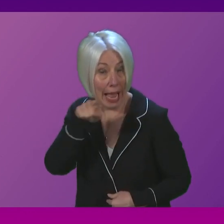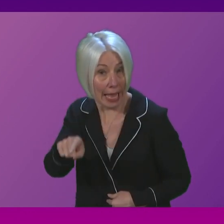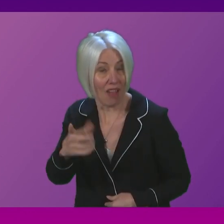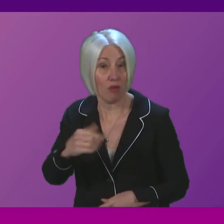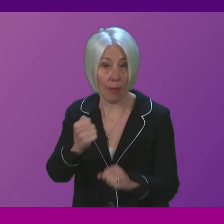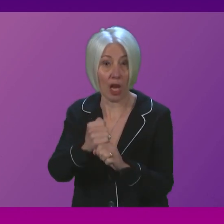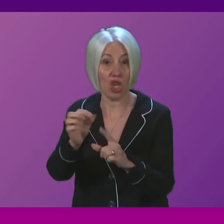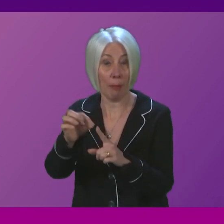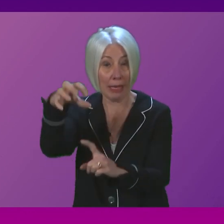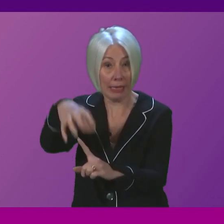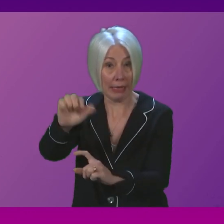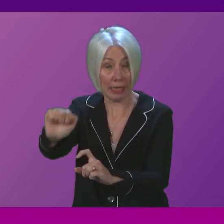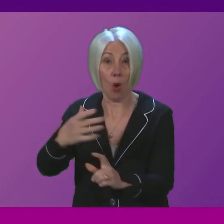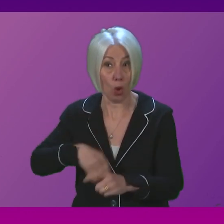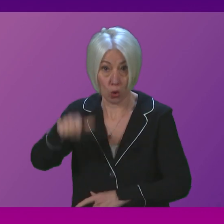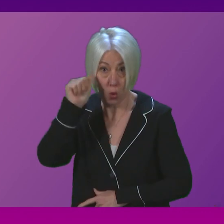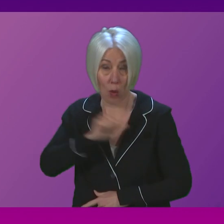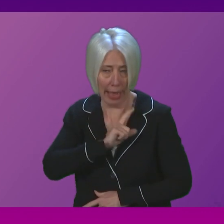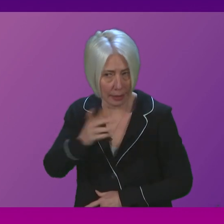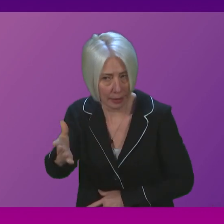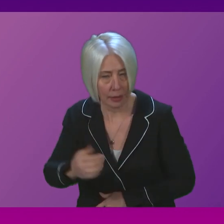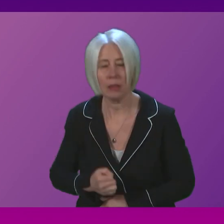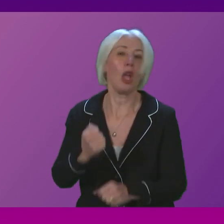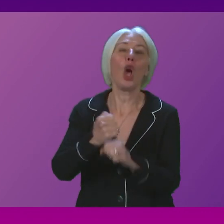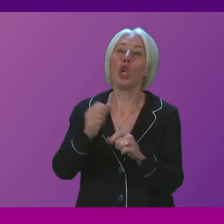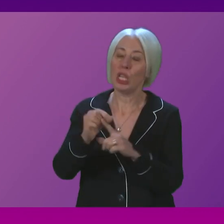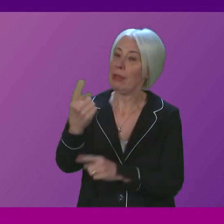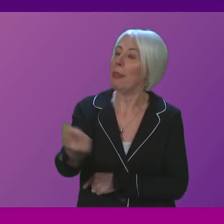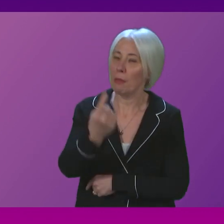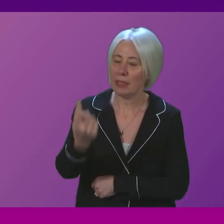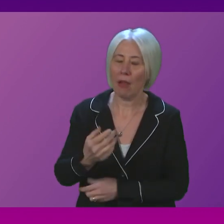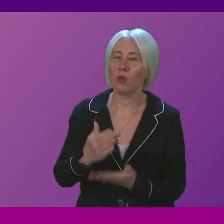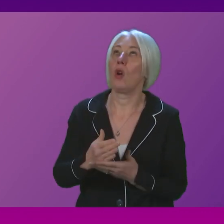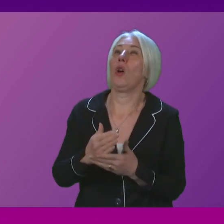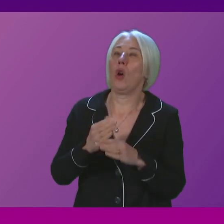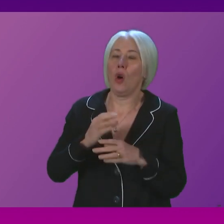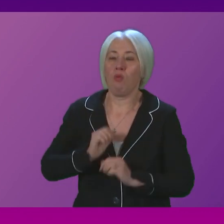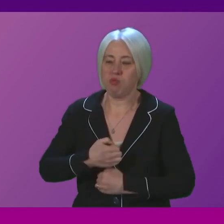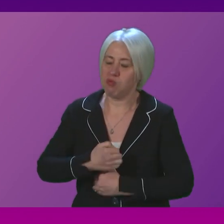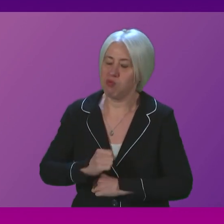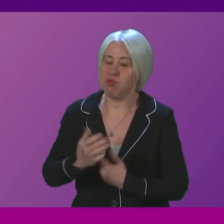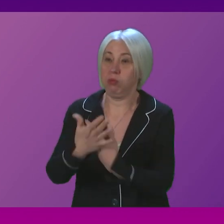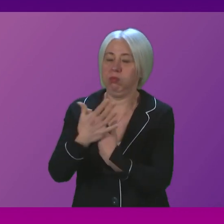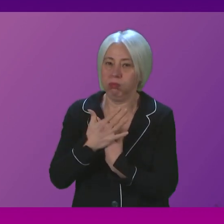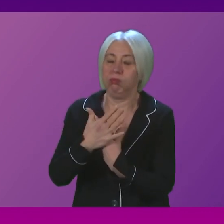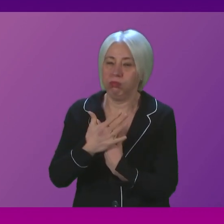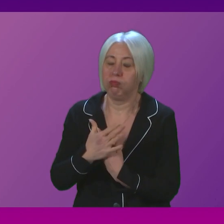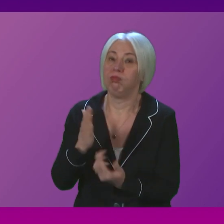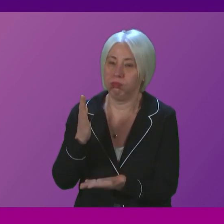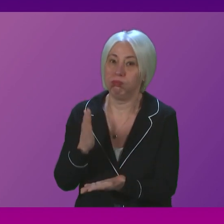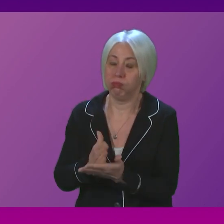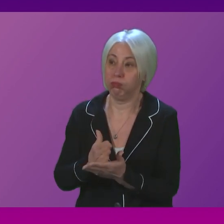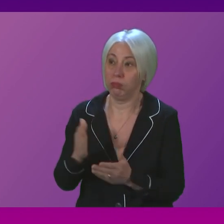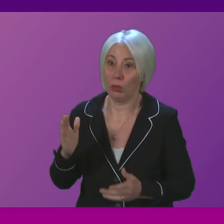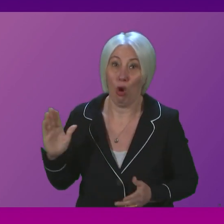particular GP practice. GPs, of course, are working under considerable stress and strain and pressure, as is the